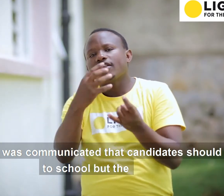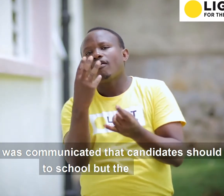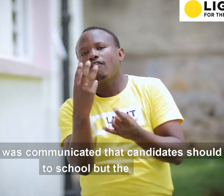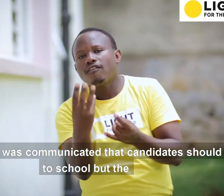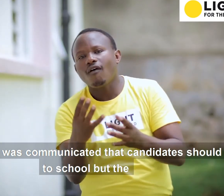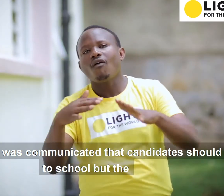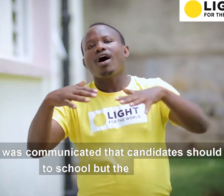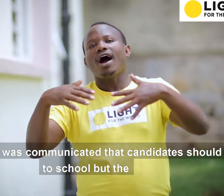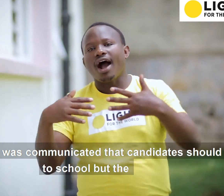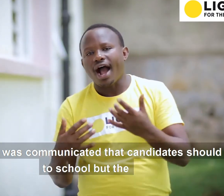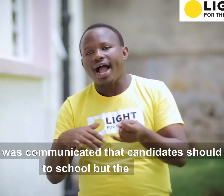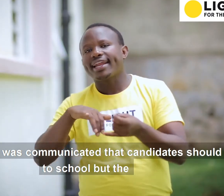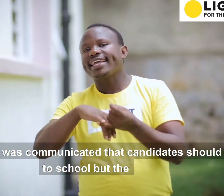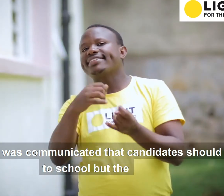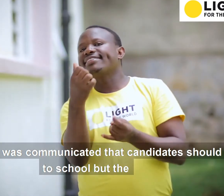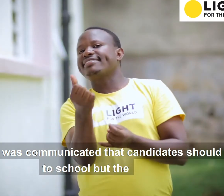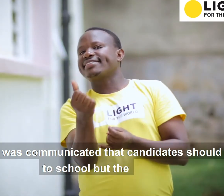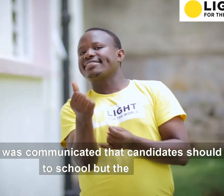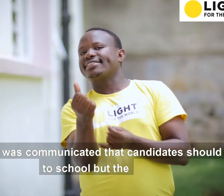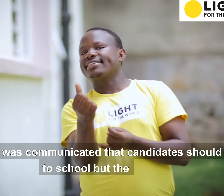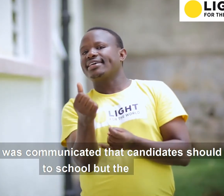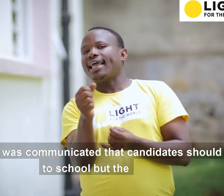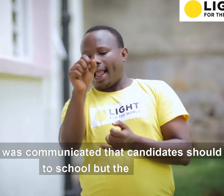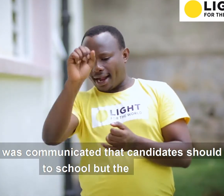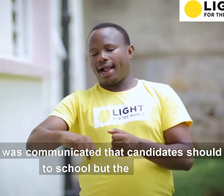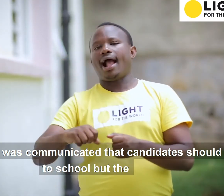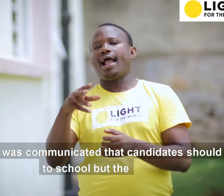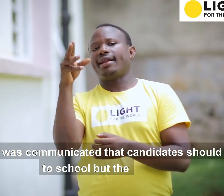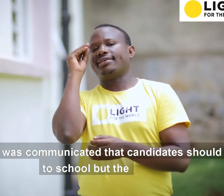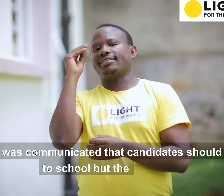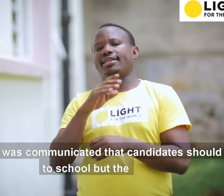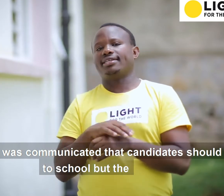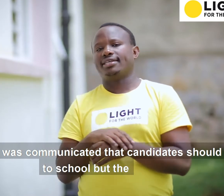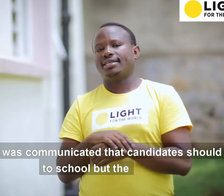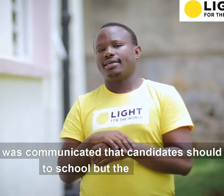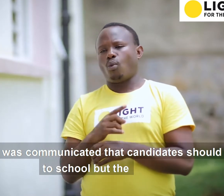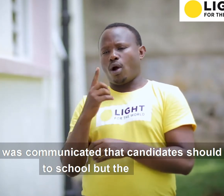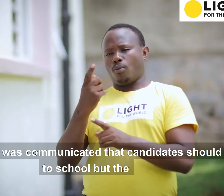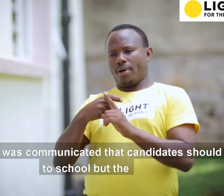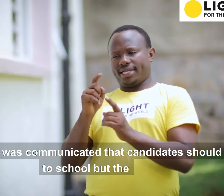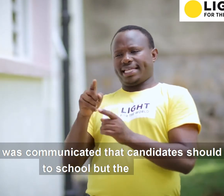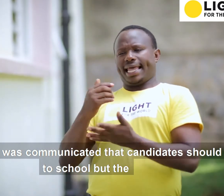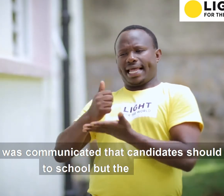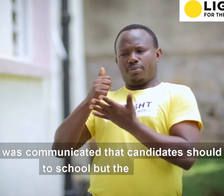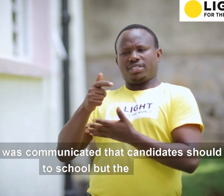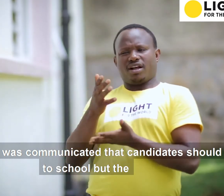was communicated that candidates should go to school, but the President encouraged students to continue having online studies.